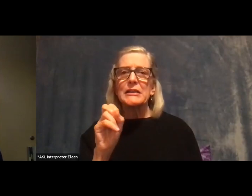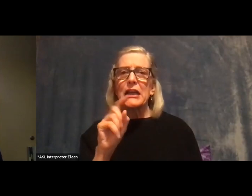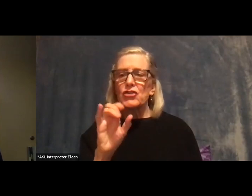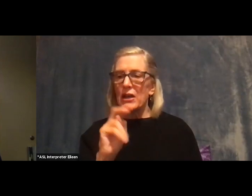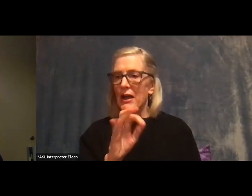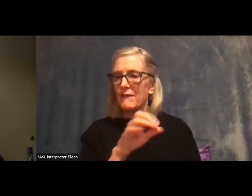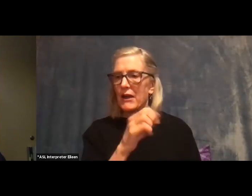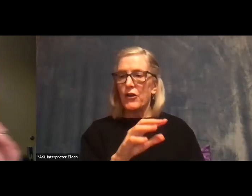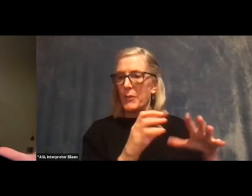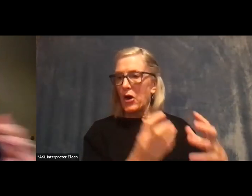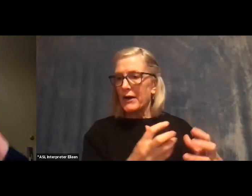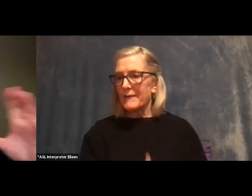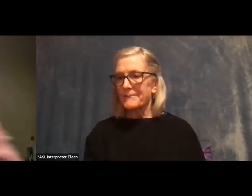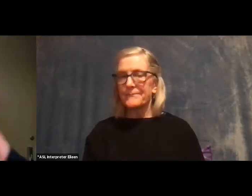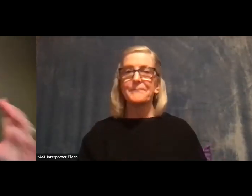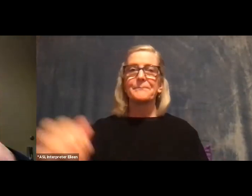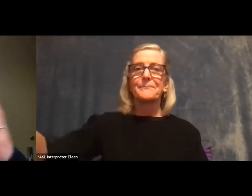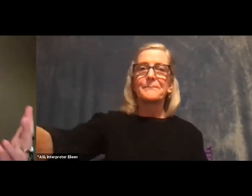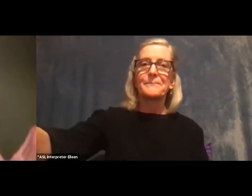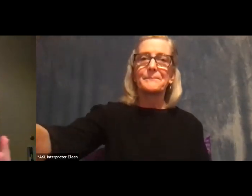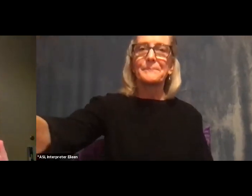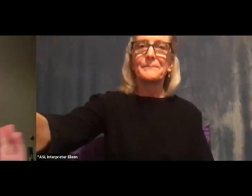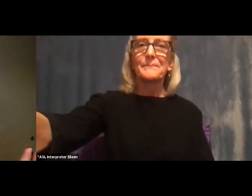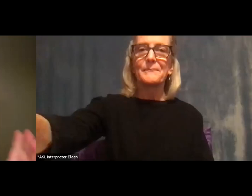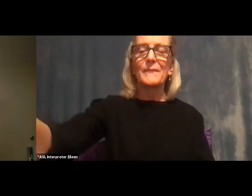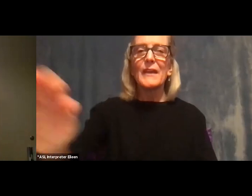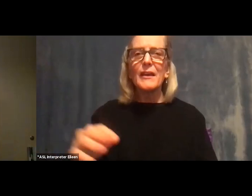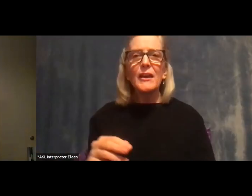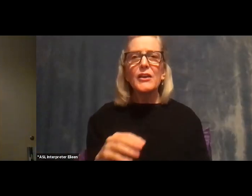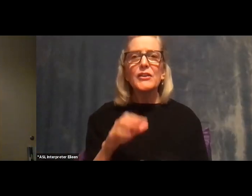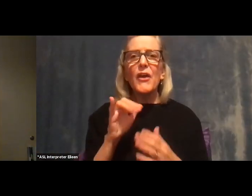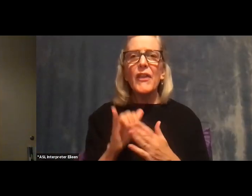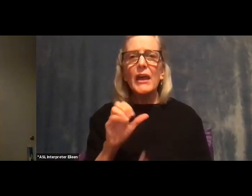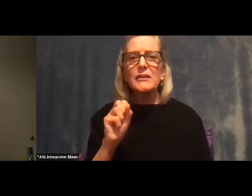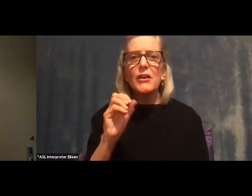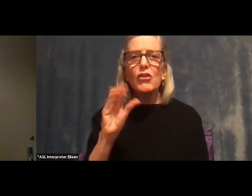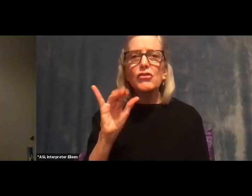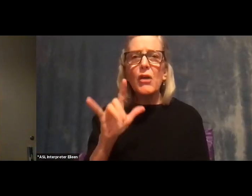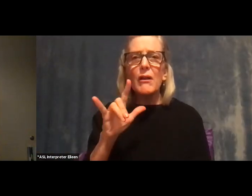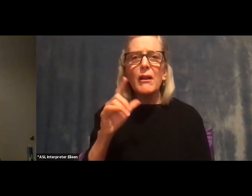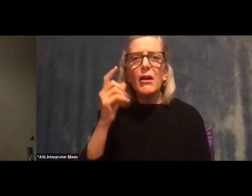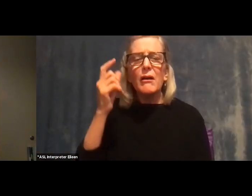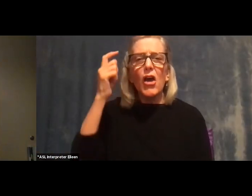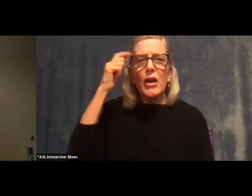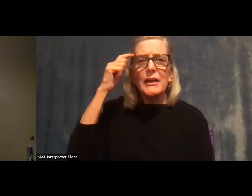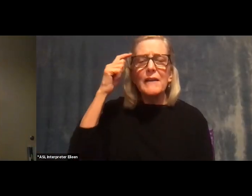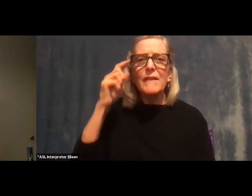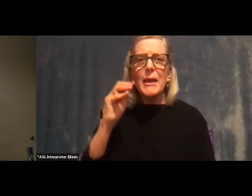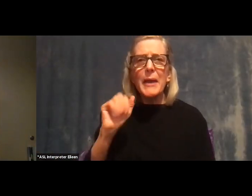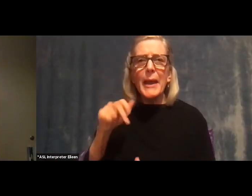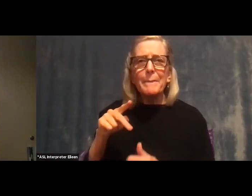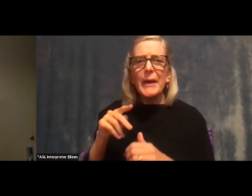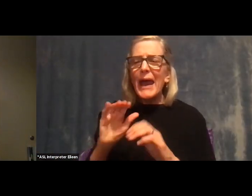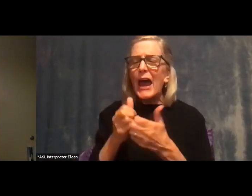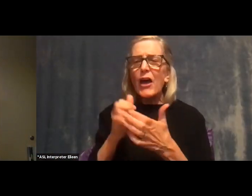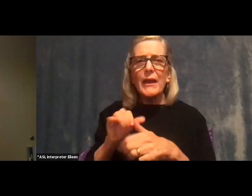does all this, this, you know, social, emotional, cognitive stuff map onto in our political world? Well, we're more